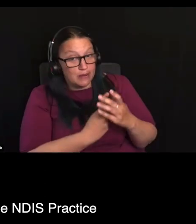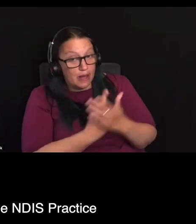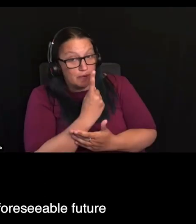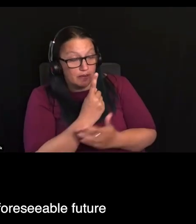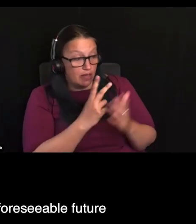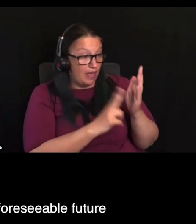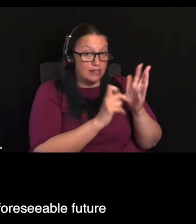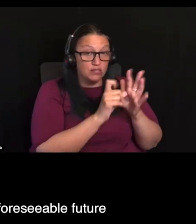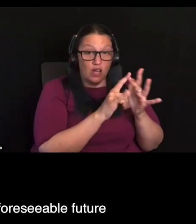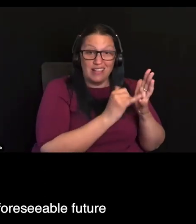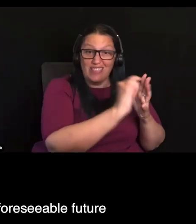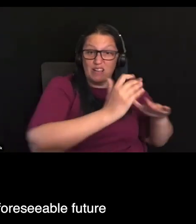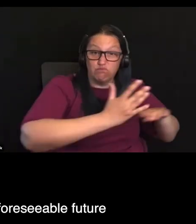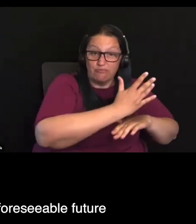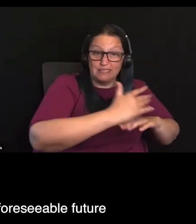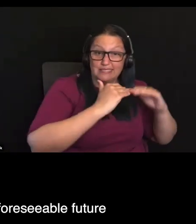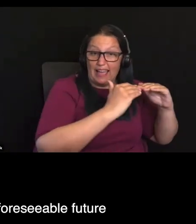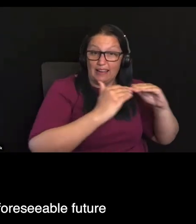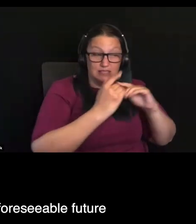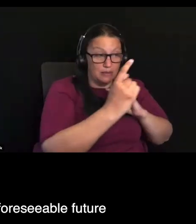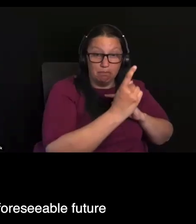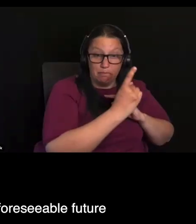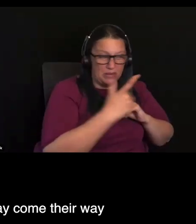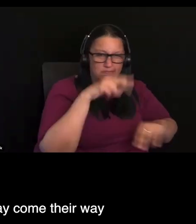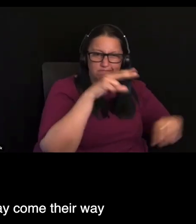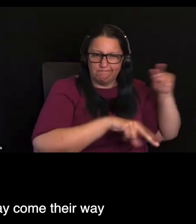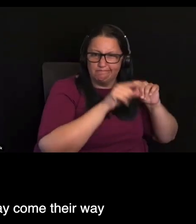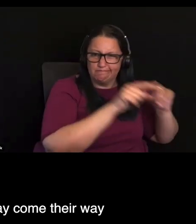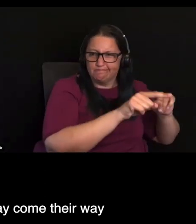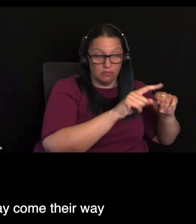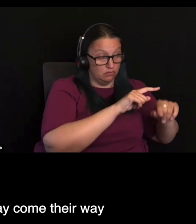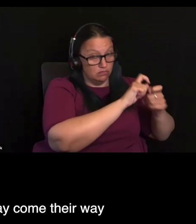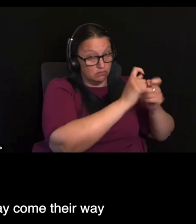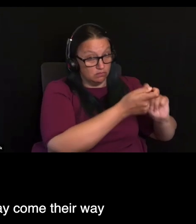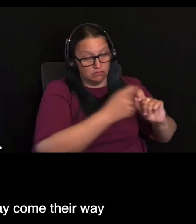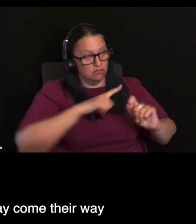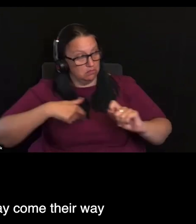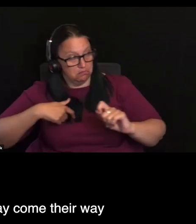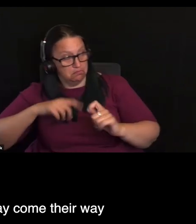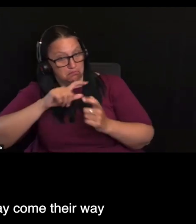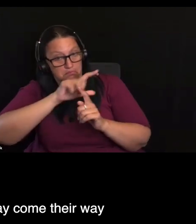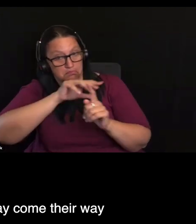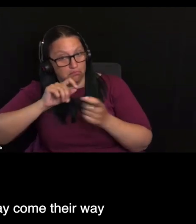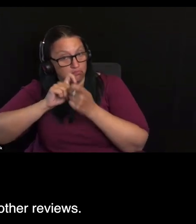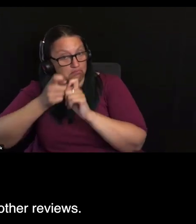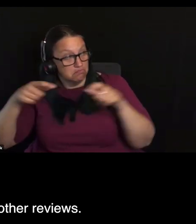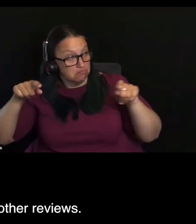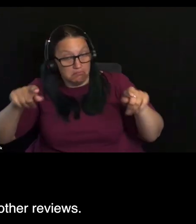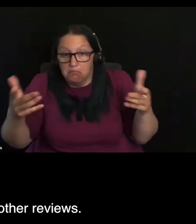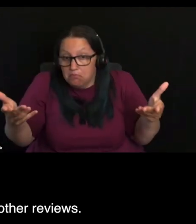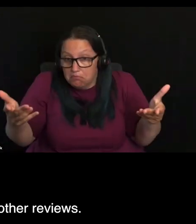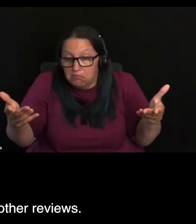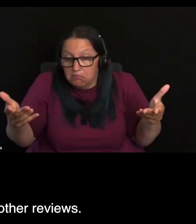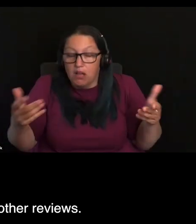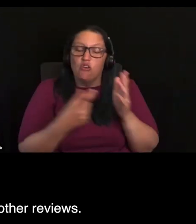NDIS practice standards space in the upcoming foreseeable future out of the body of changes that may come their way from Royal